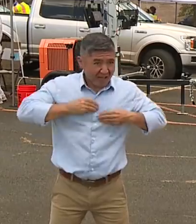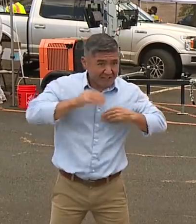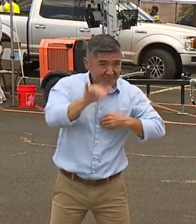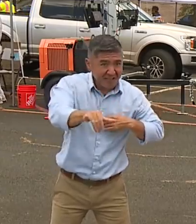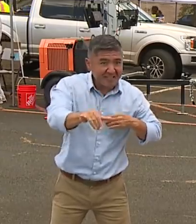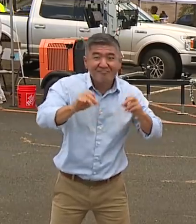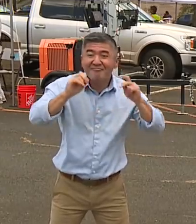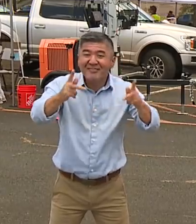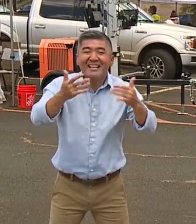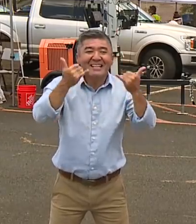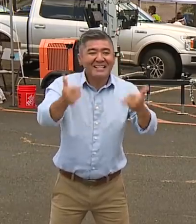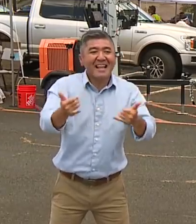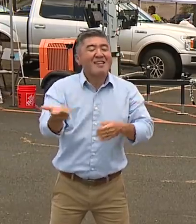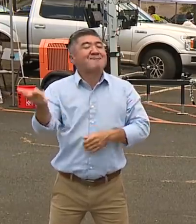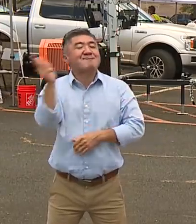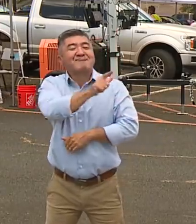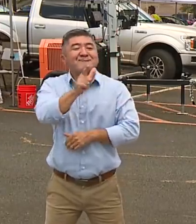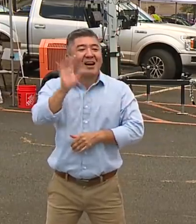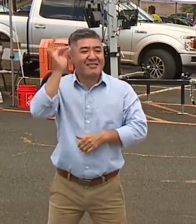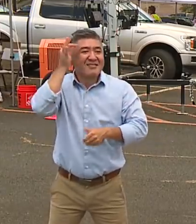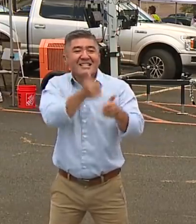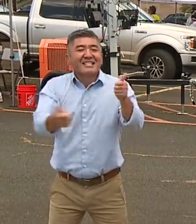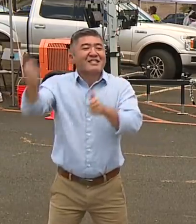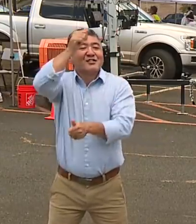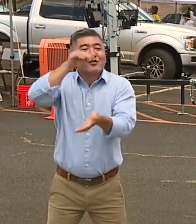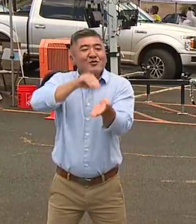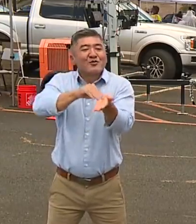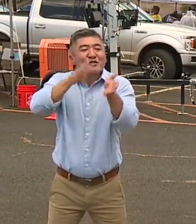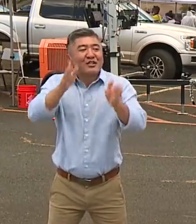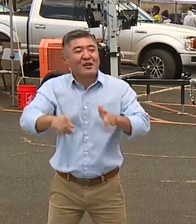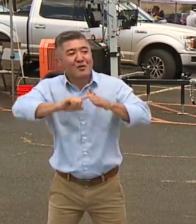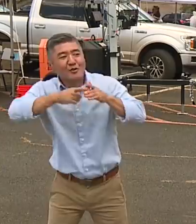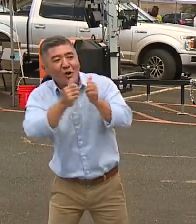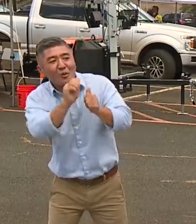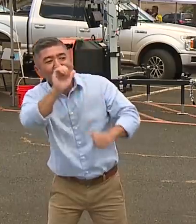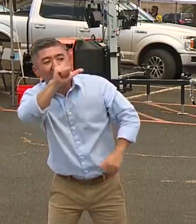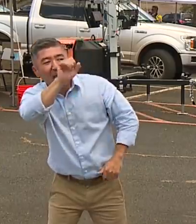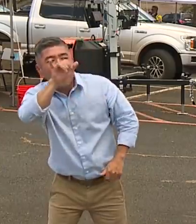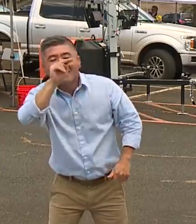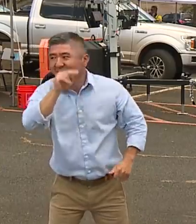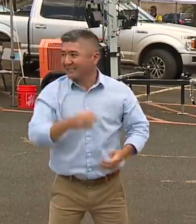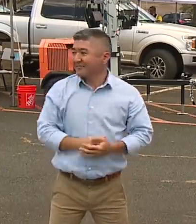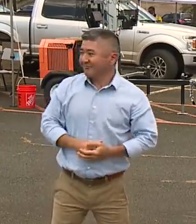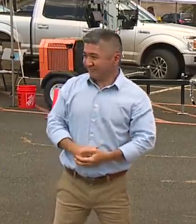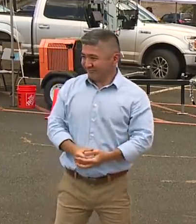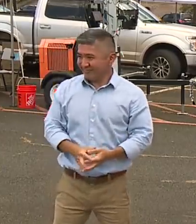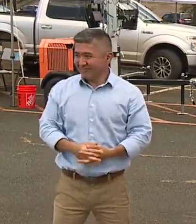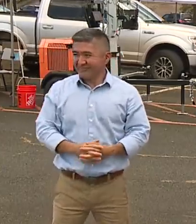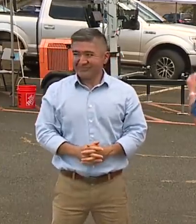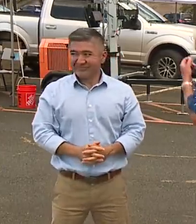Okay, with that, I'm going to turn it back to the Surgeon General. we're going to start with Allison, Surgeon General.